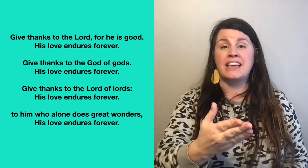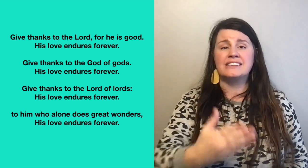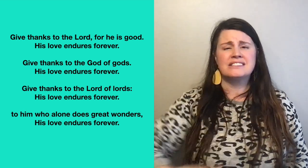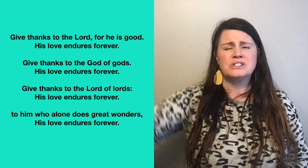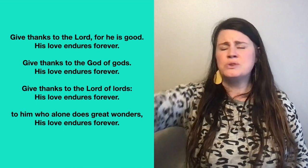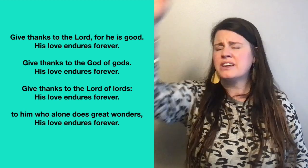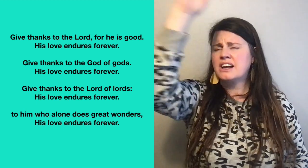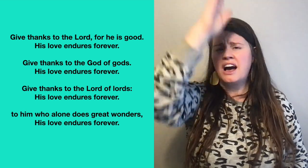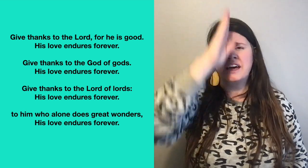to the Lord